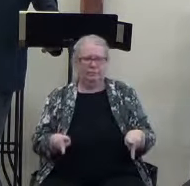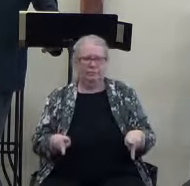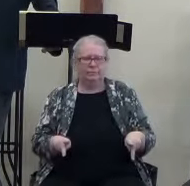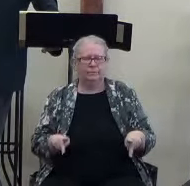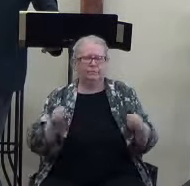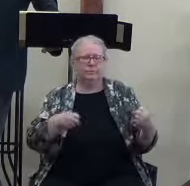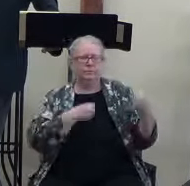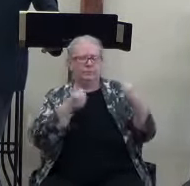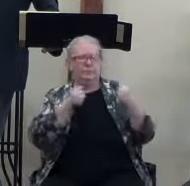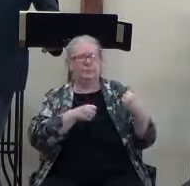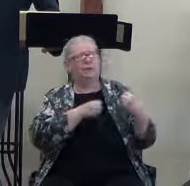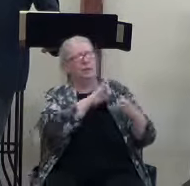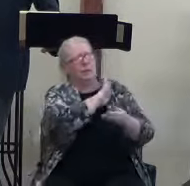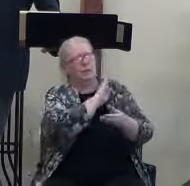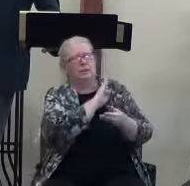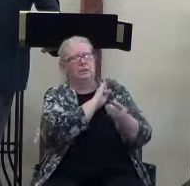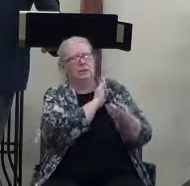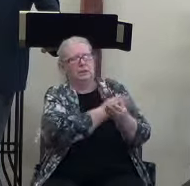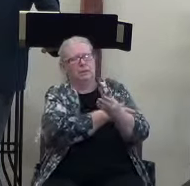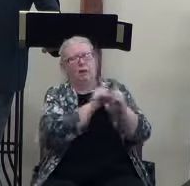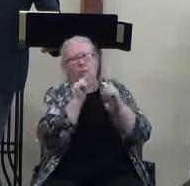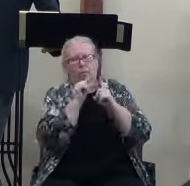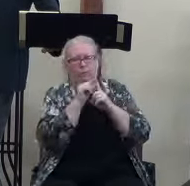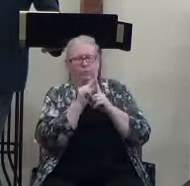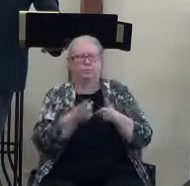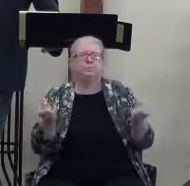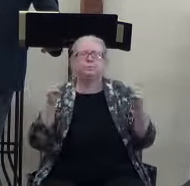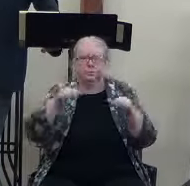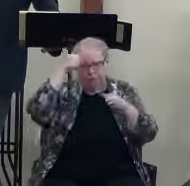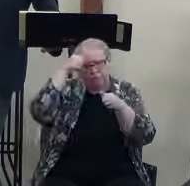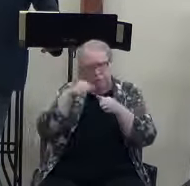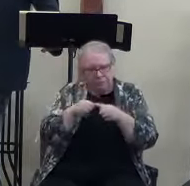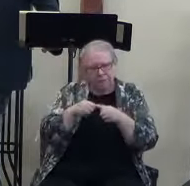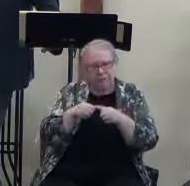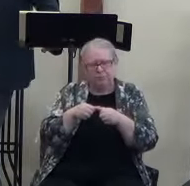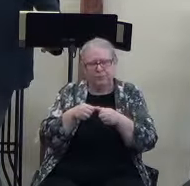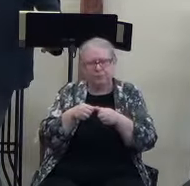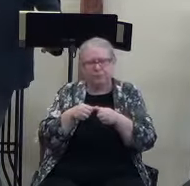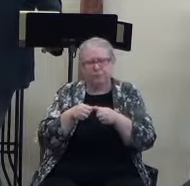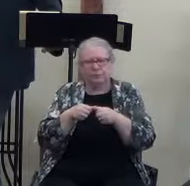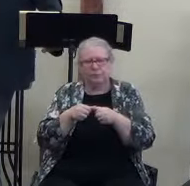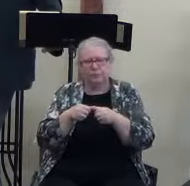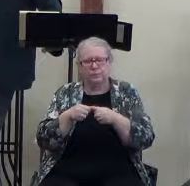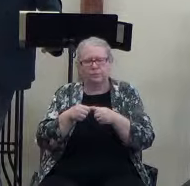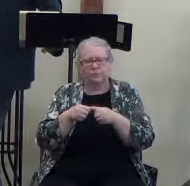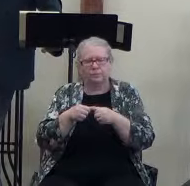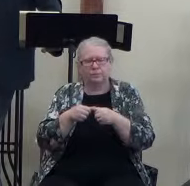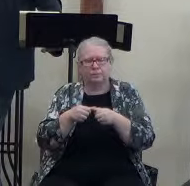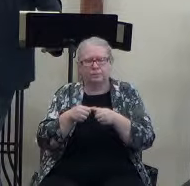When we're reminded, conviction sets in, and when we're reminded, peace should set in.